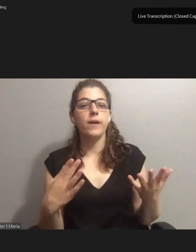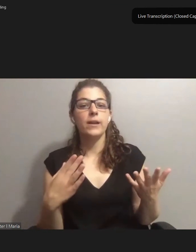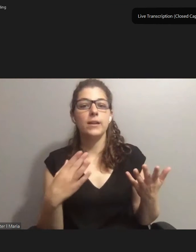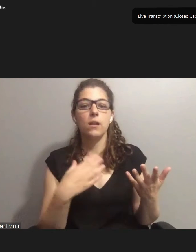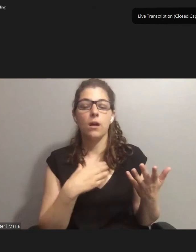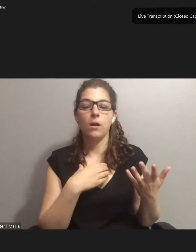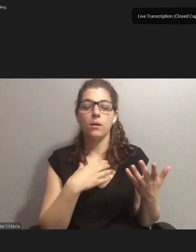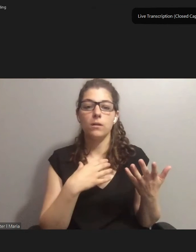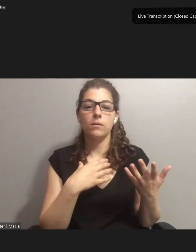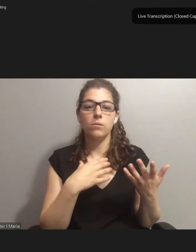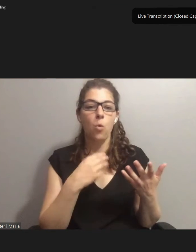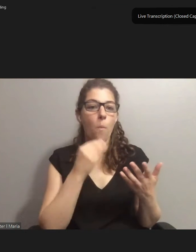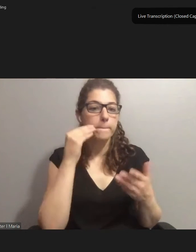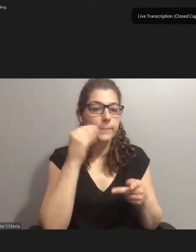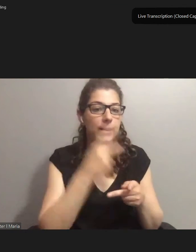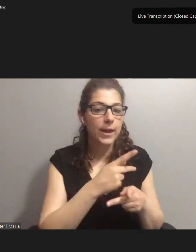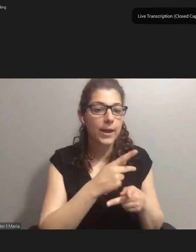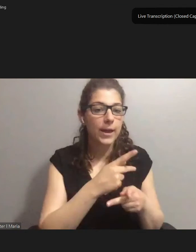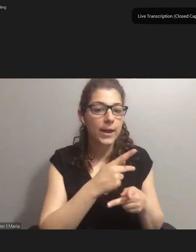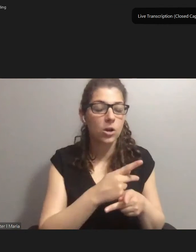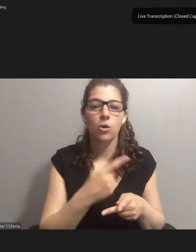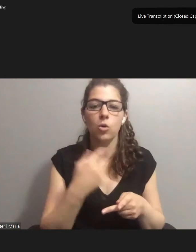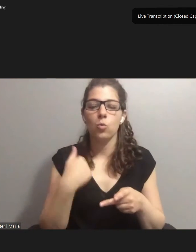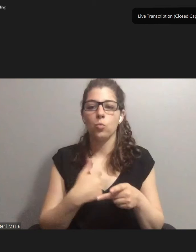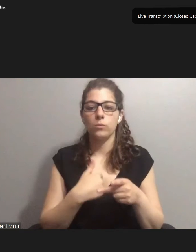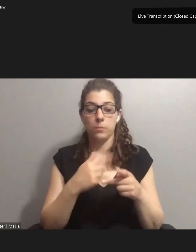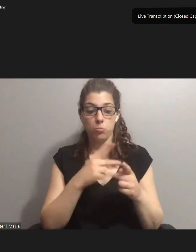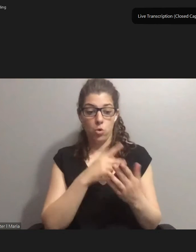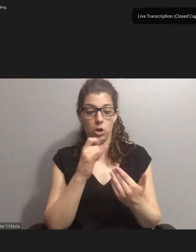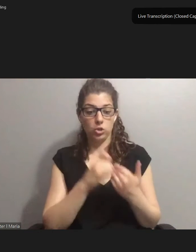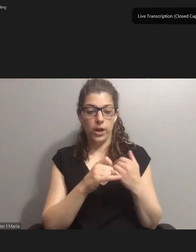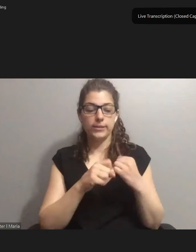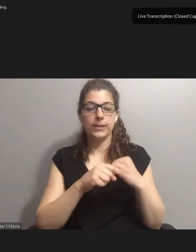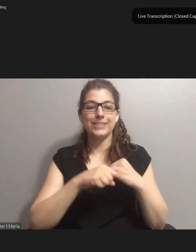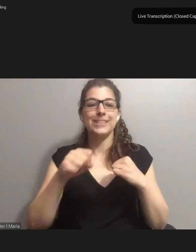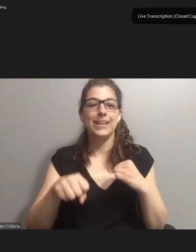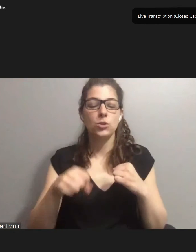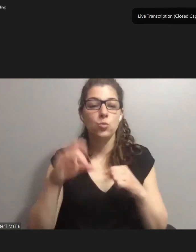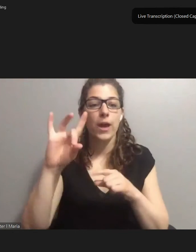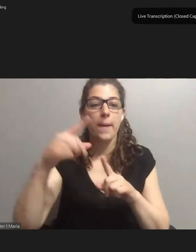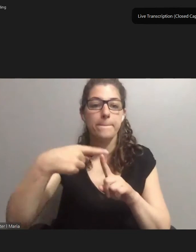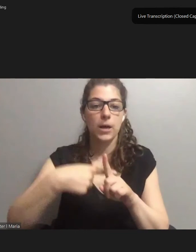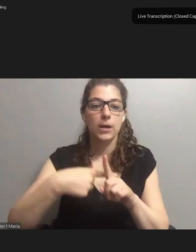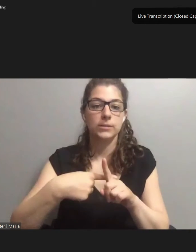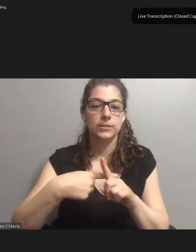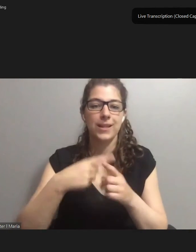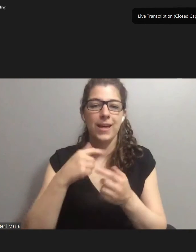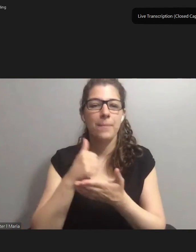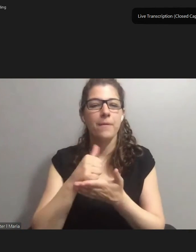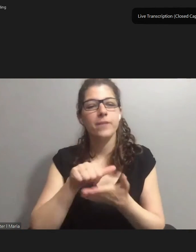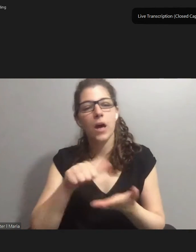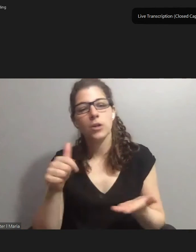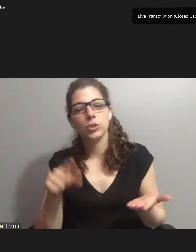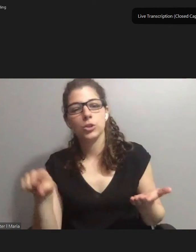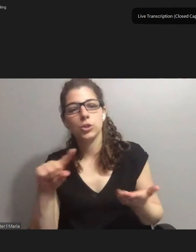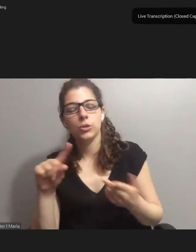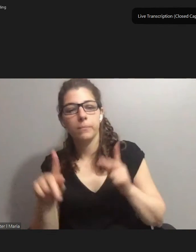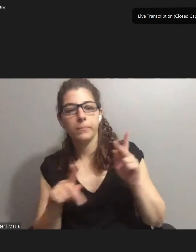We were able to extend the project to eight months with the help of others' partners.